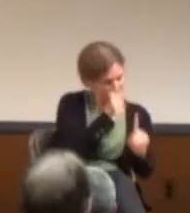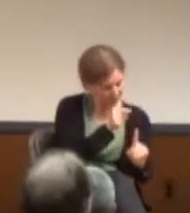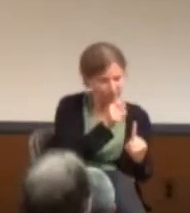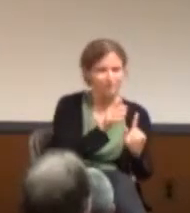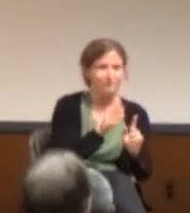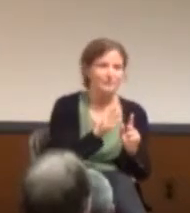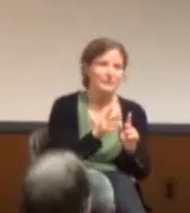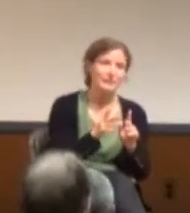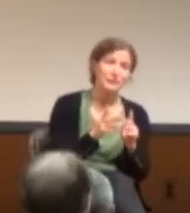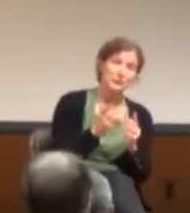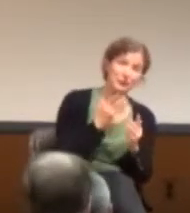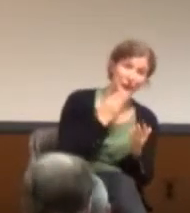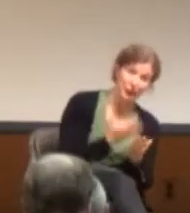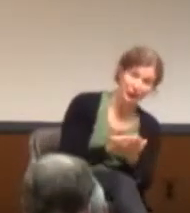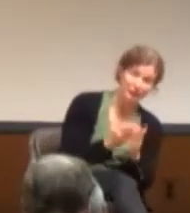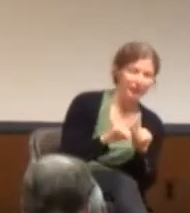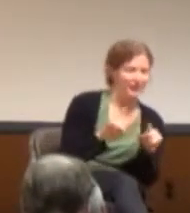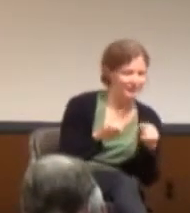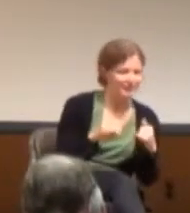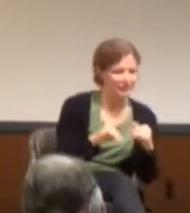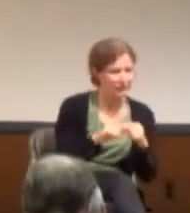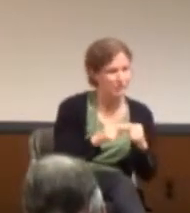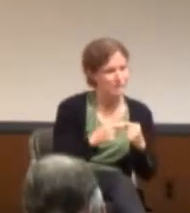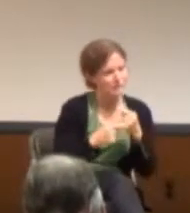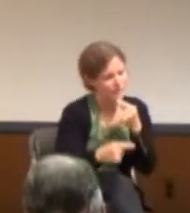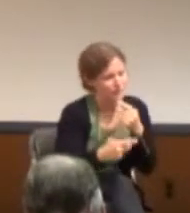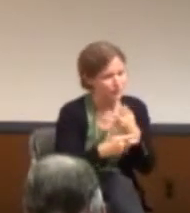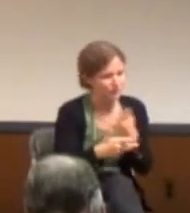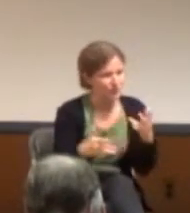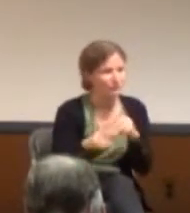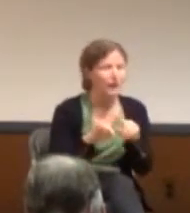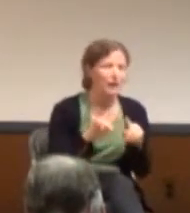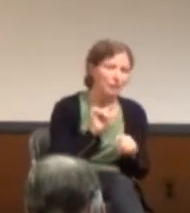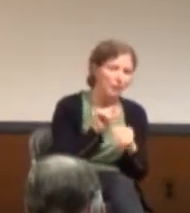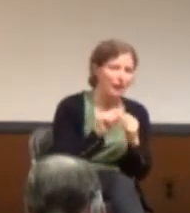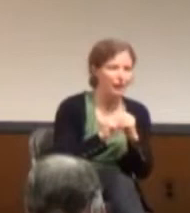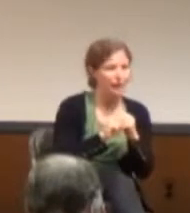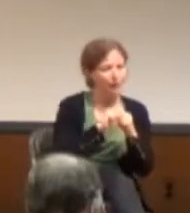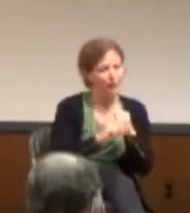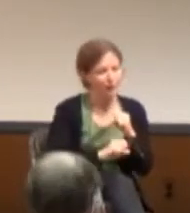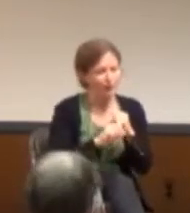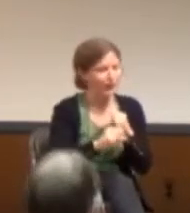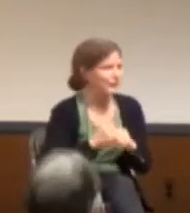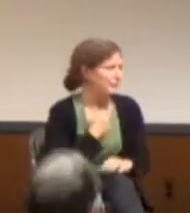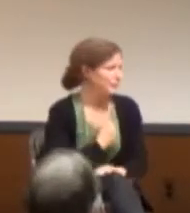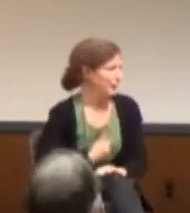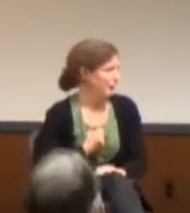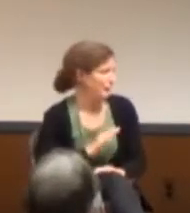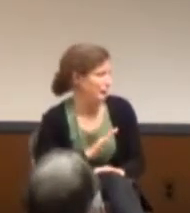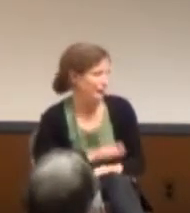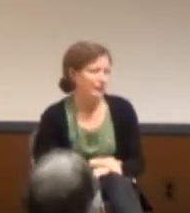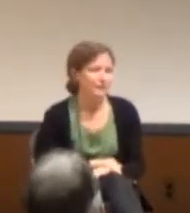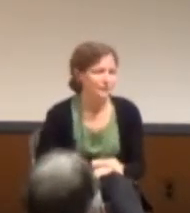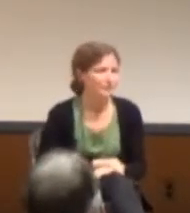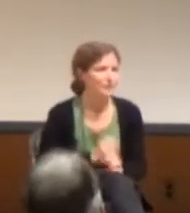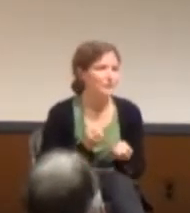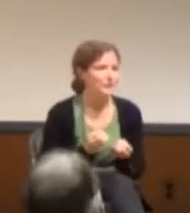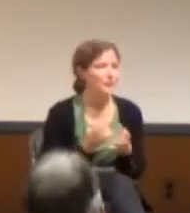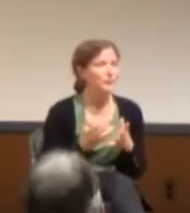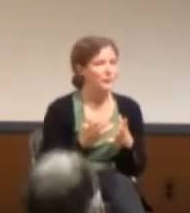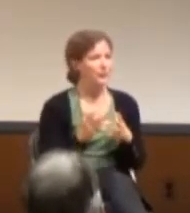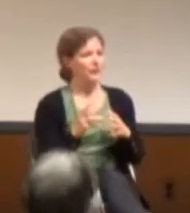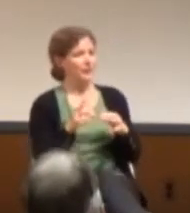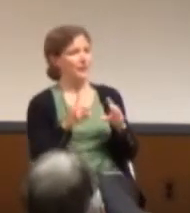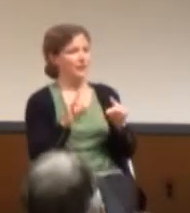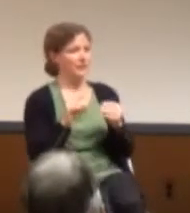Not very well, but, you know. I still am a bit rambling, I'm sorry. So, I've had to